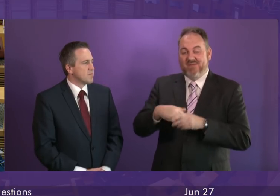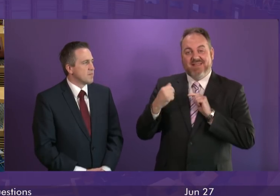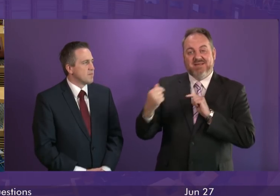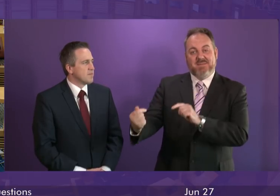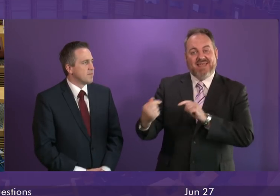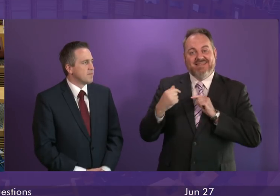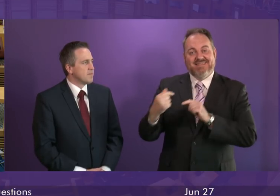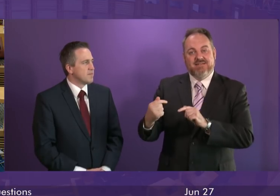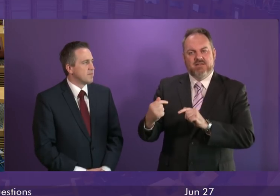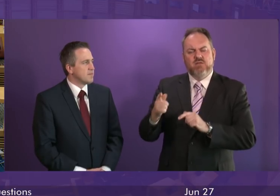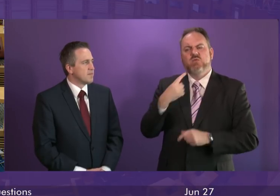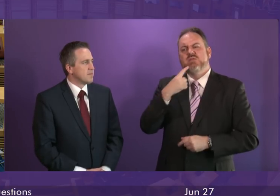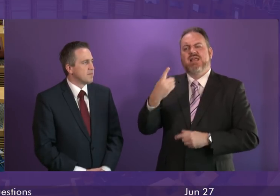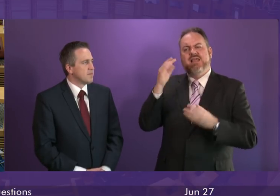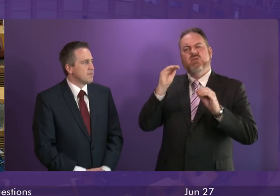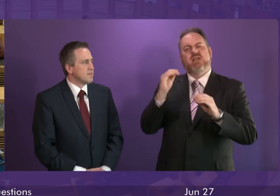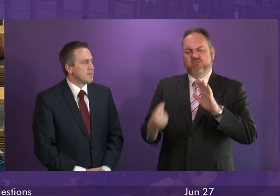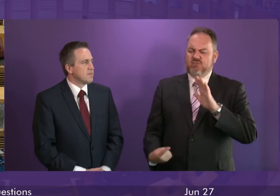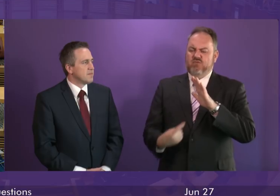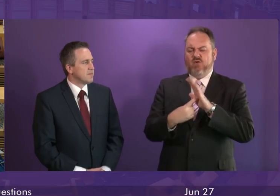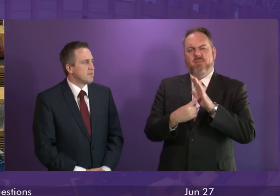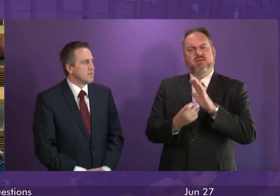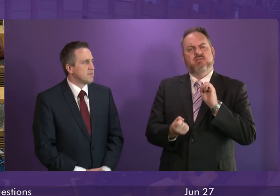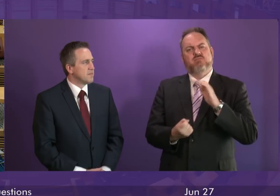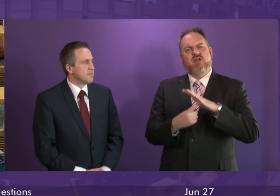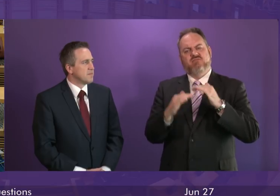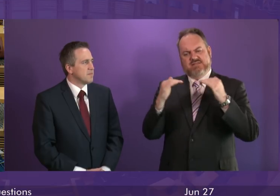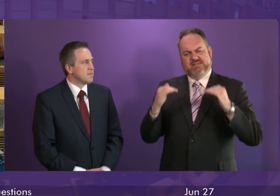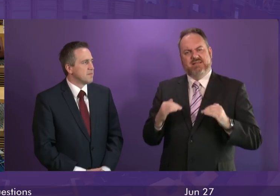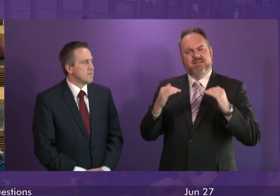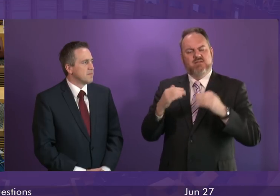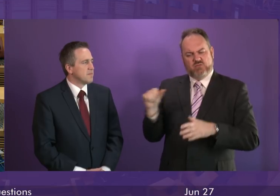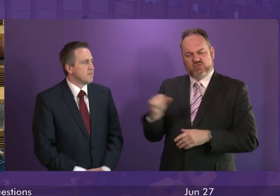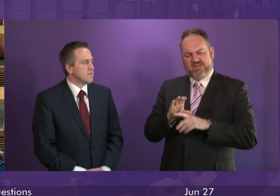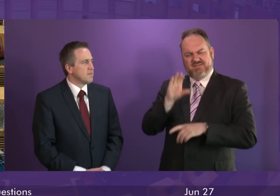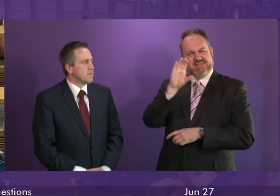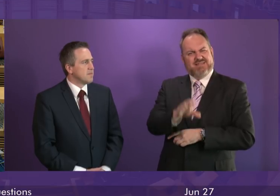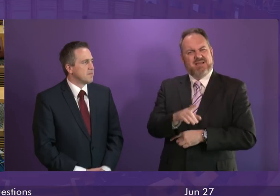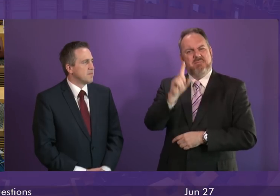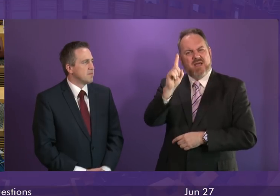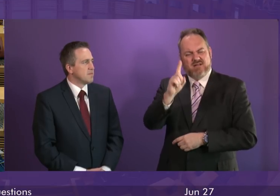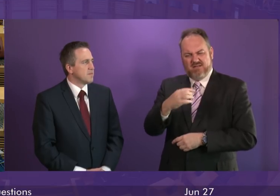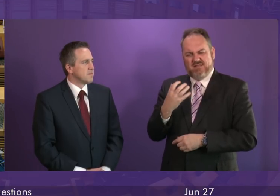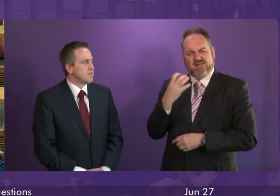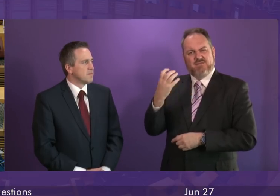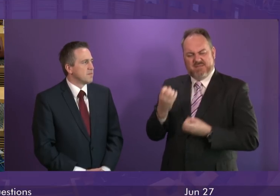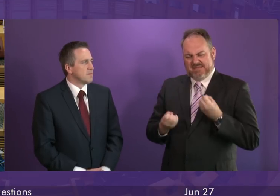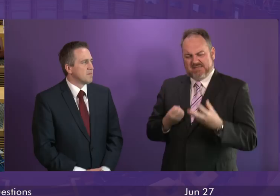If education is a government's top priority, it invests in it. So why is this government spending